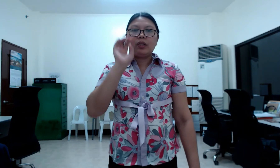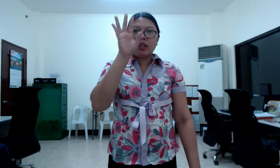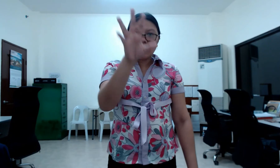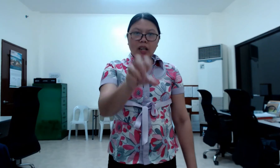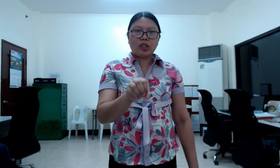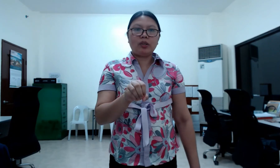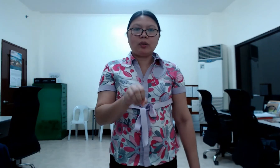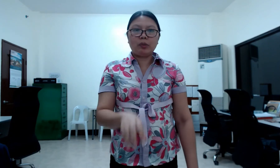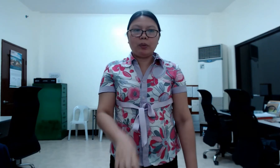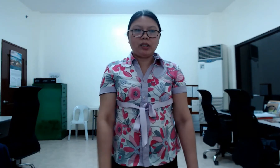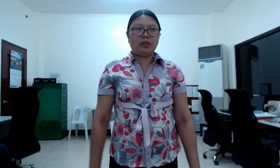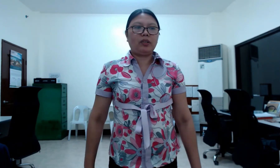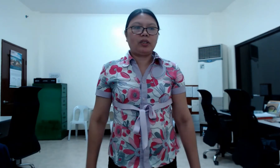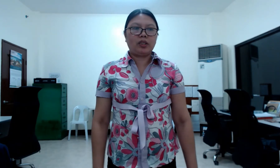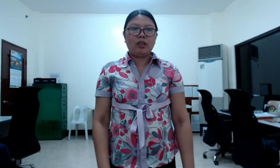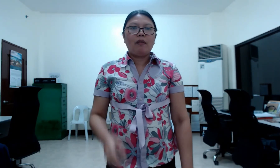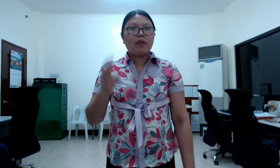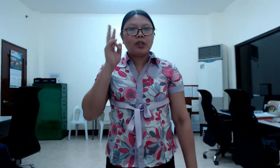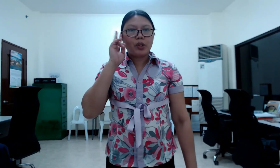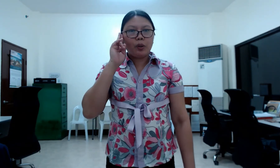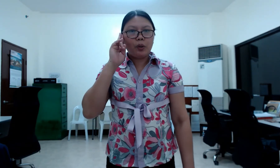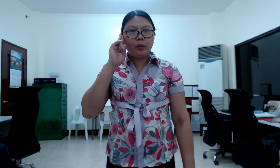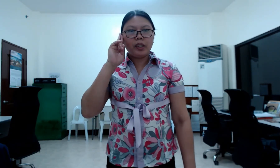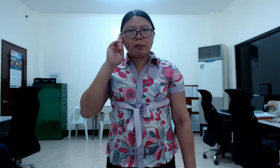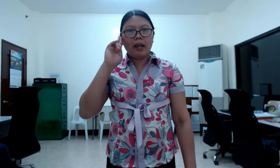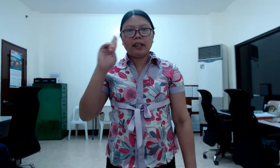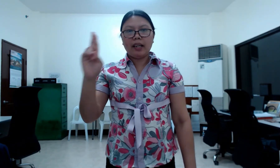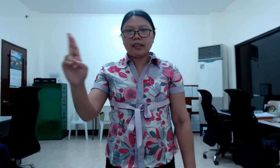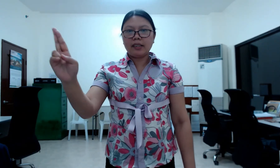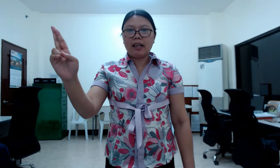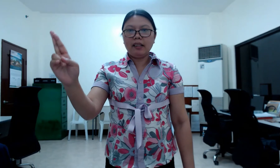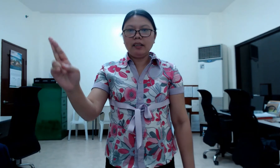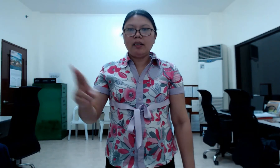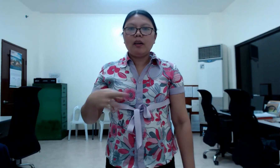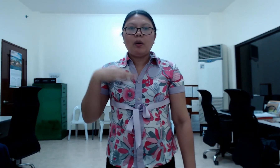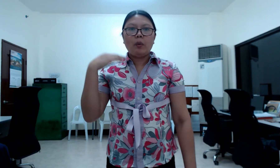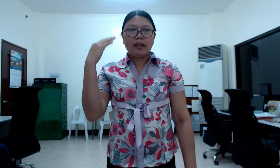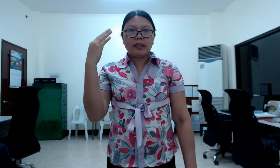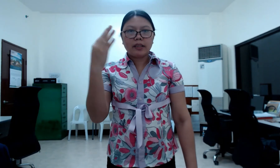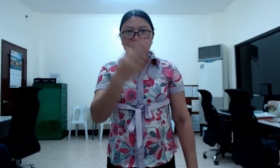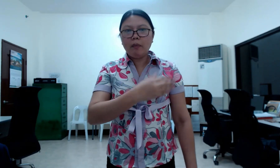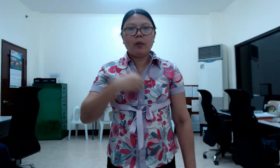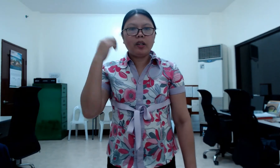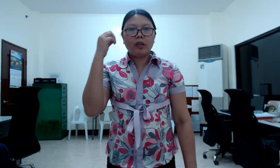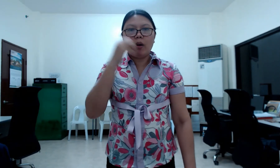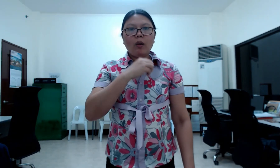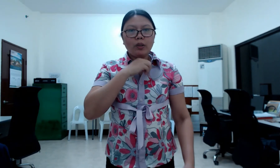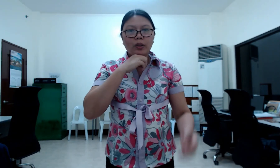Catch those breezers. Show respect and stand when someone older